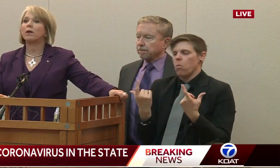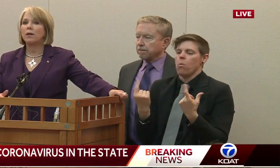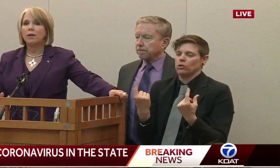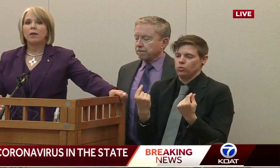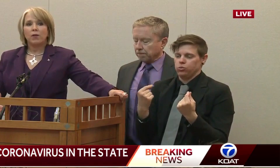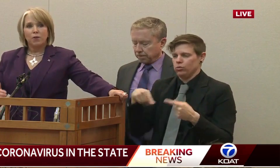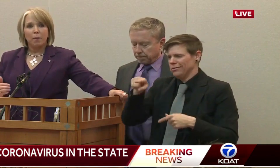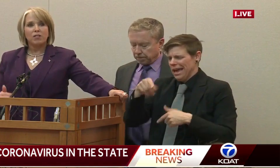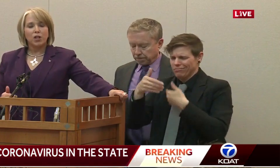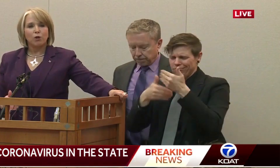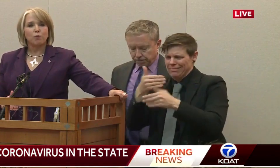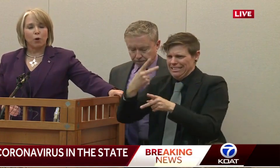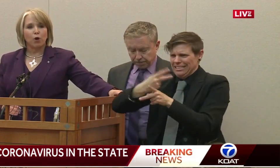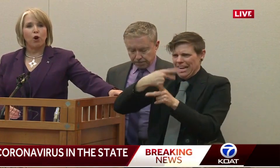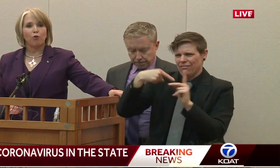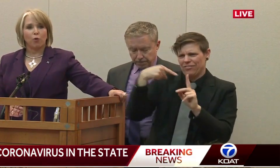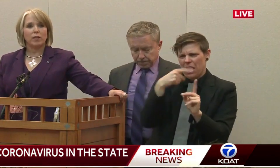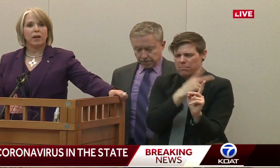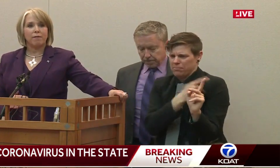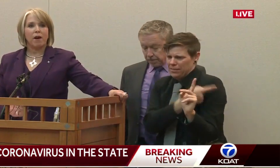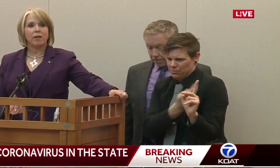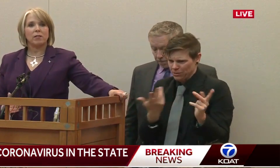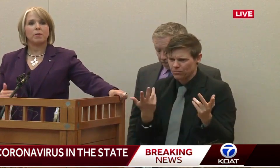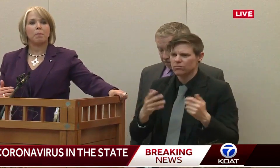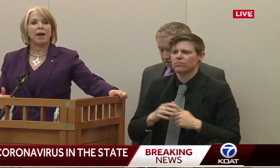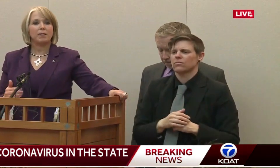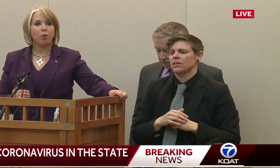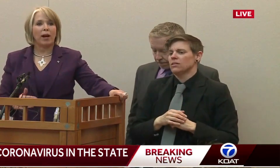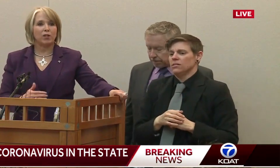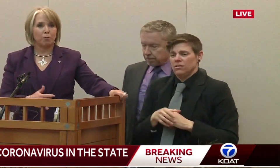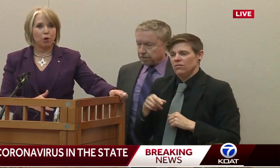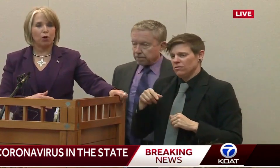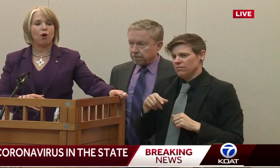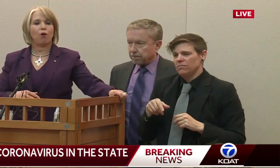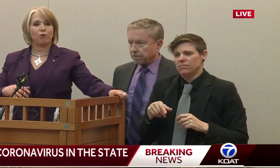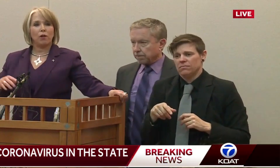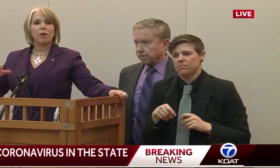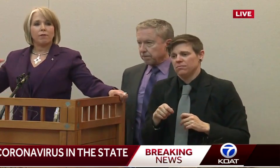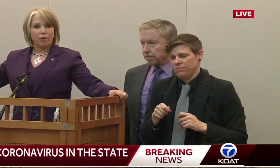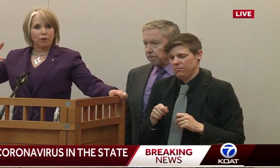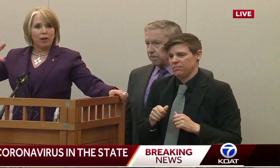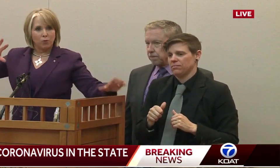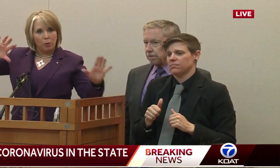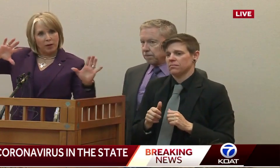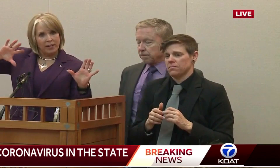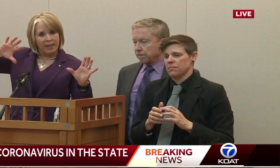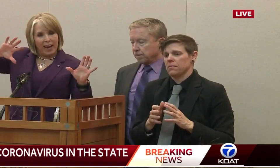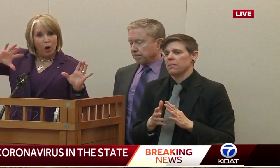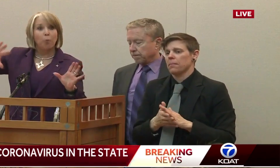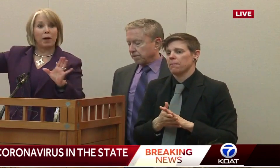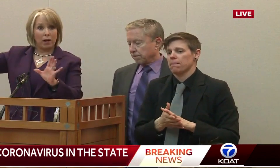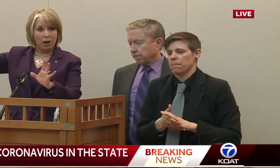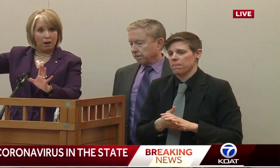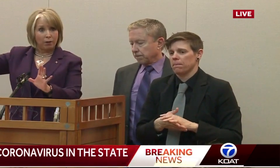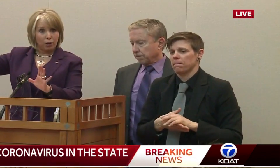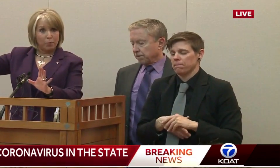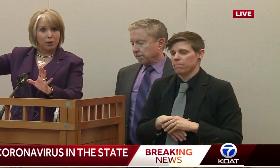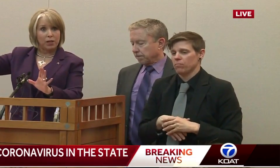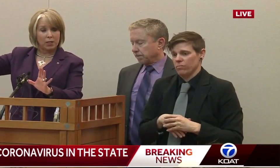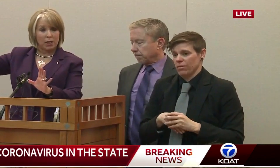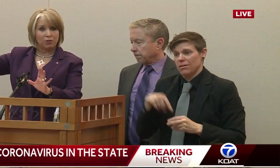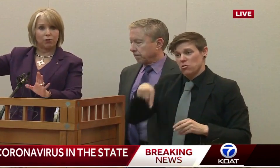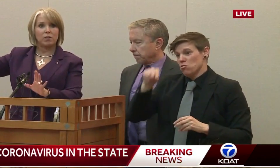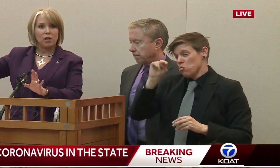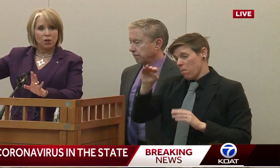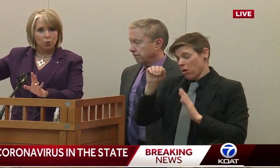remember, New Mexico's protocols were identified as some of the best practice protocols as we were helping other